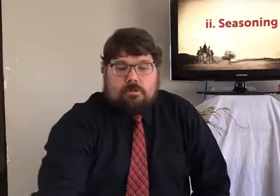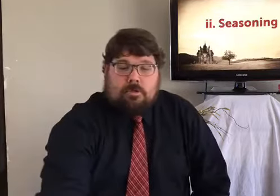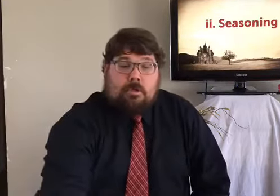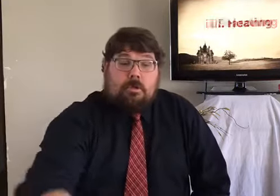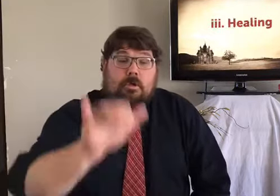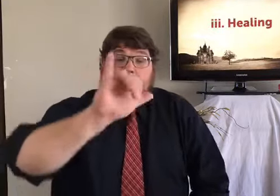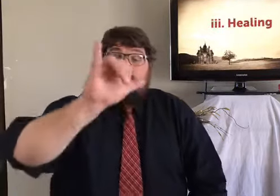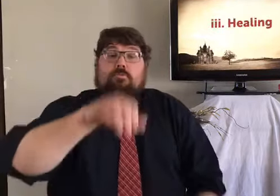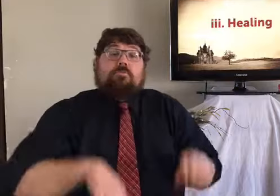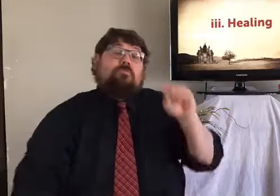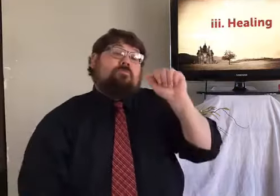giving it a taste.